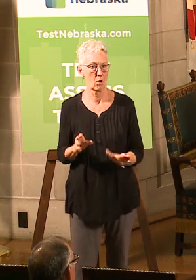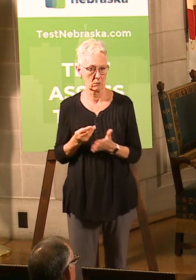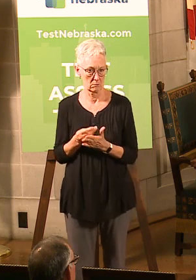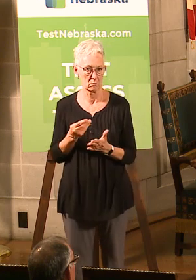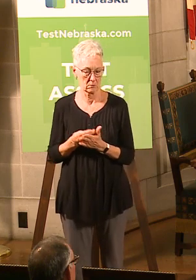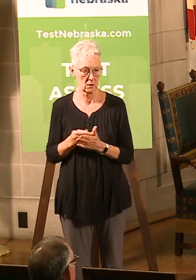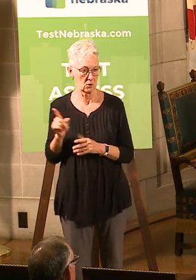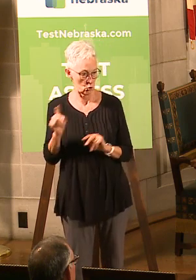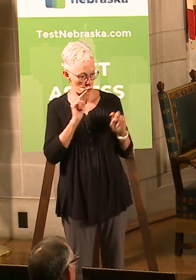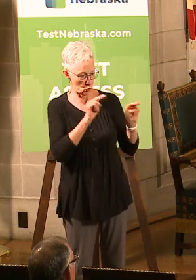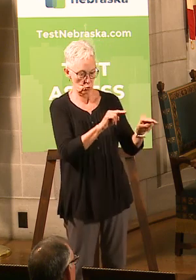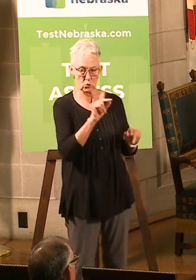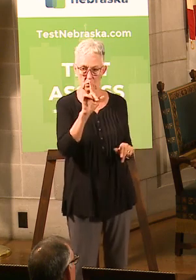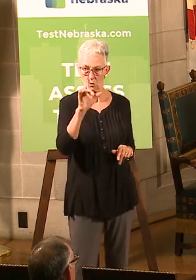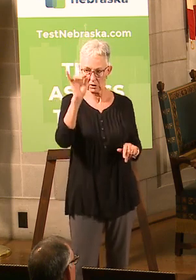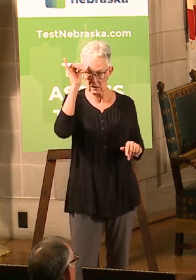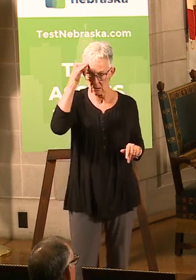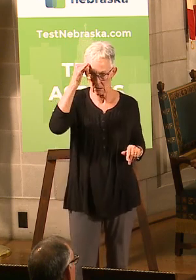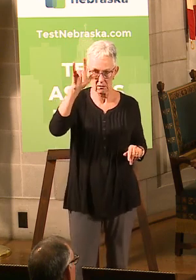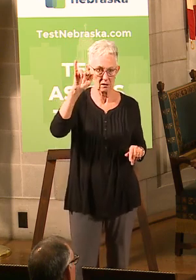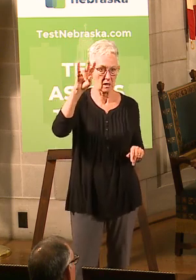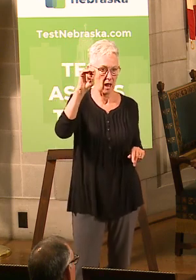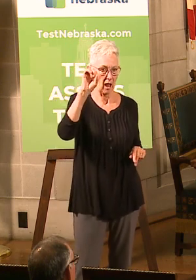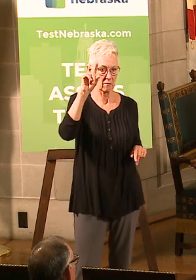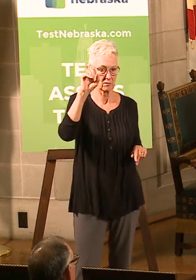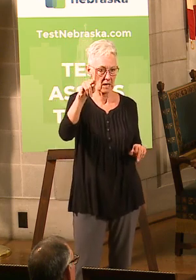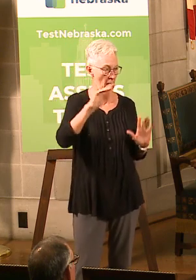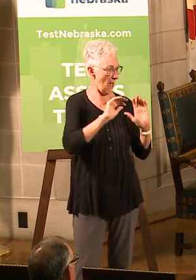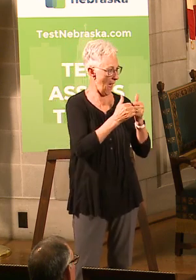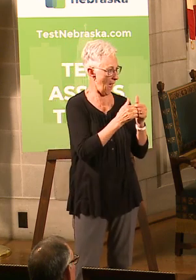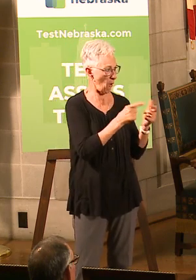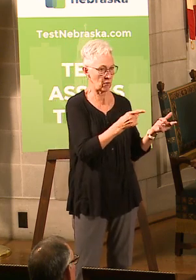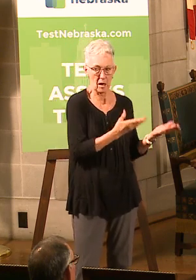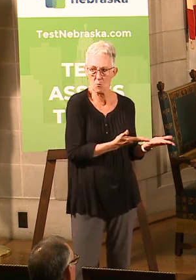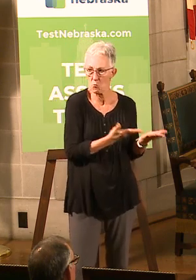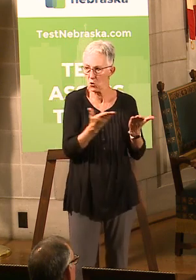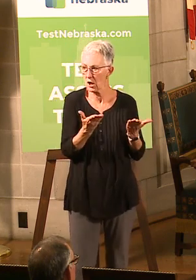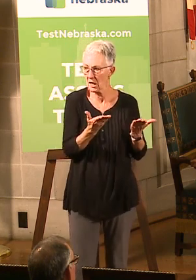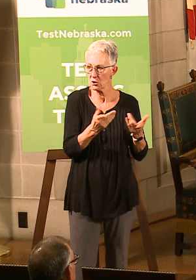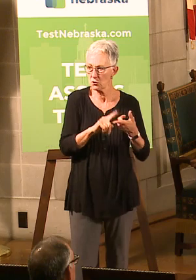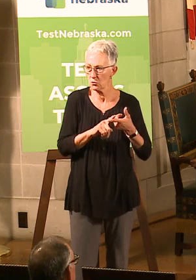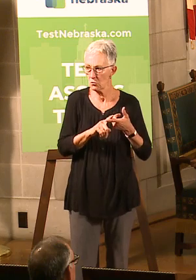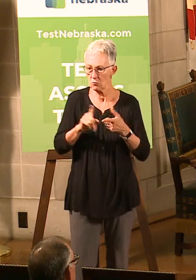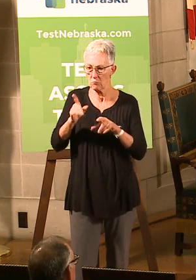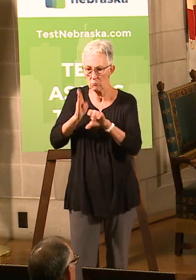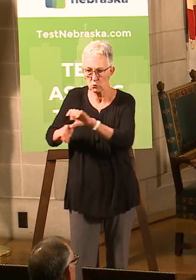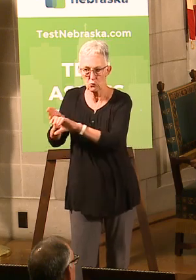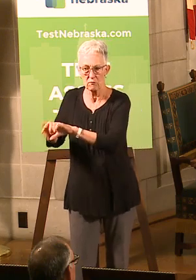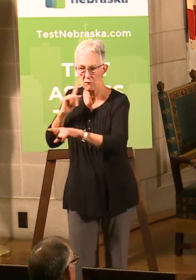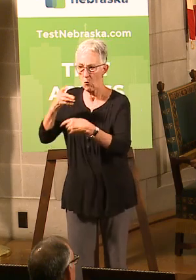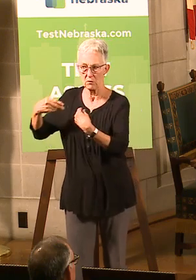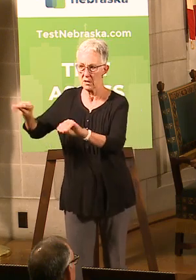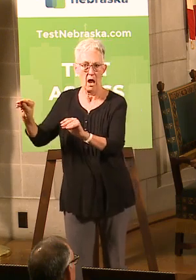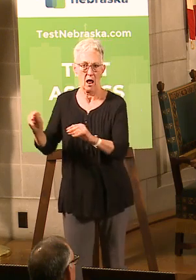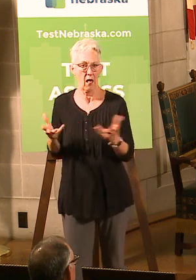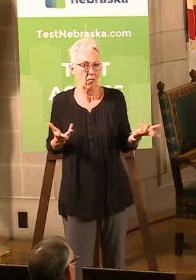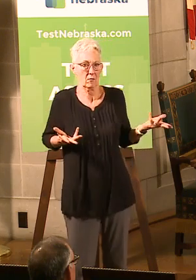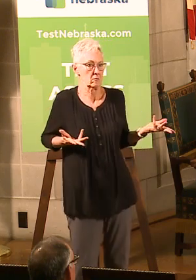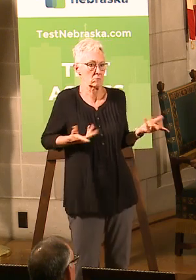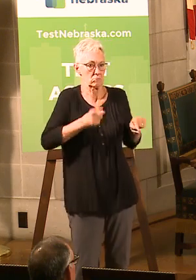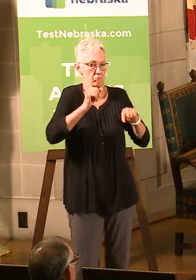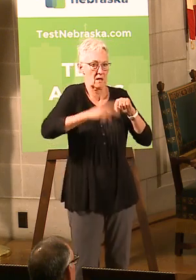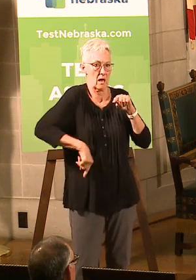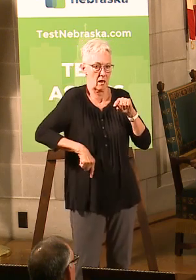think the problem with getting livestock to market has been well publicized. We know the impacts when you can't get a